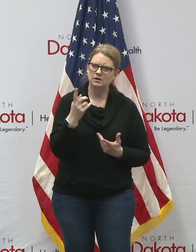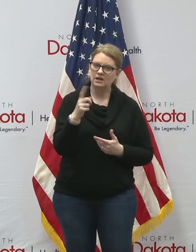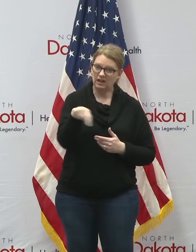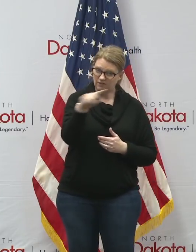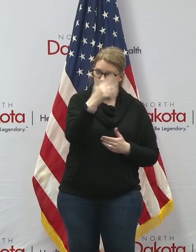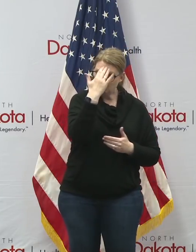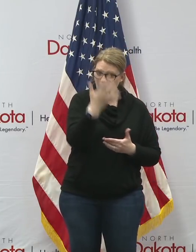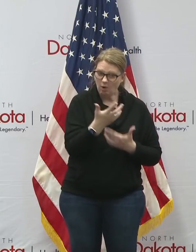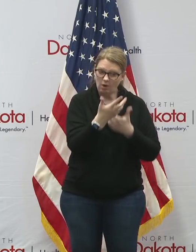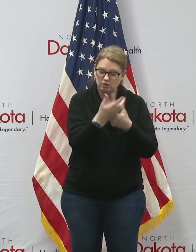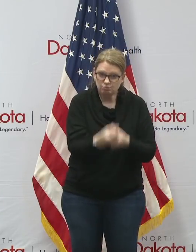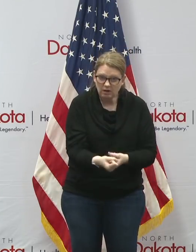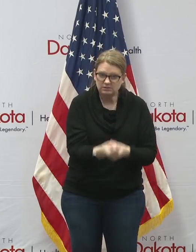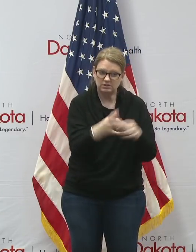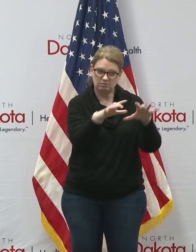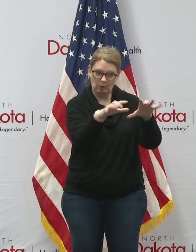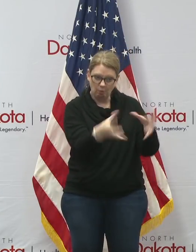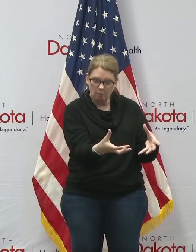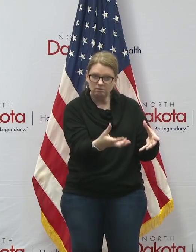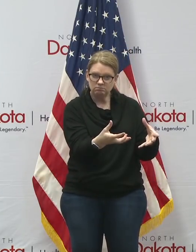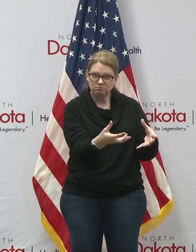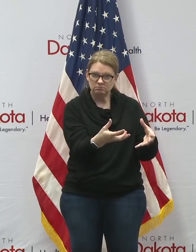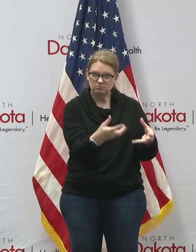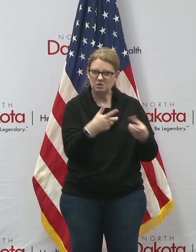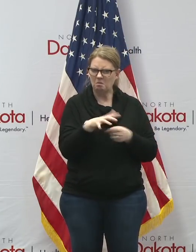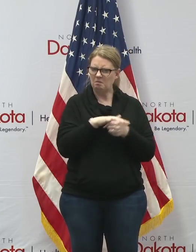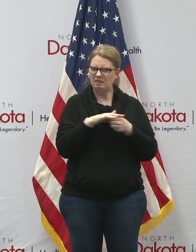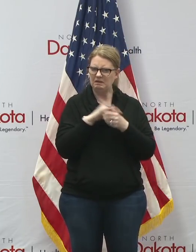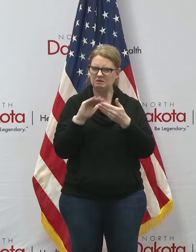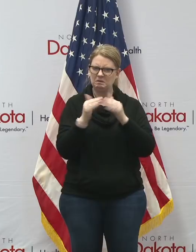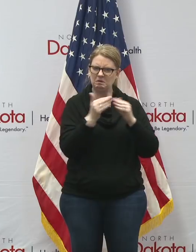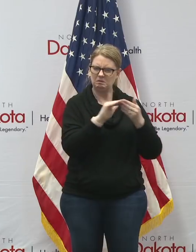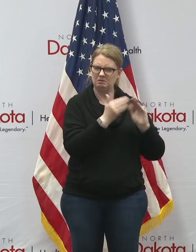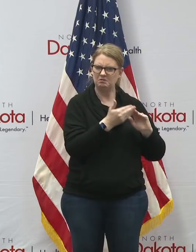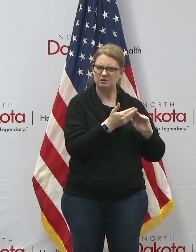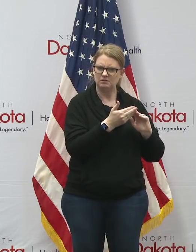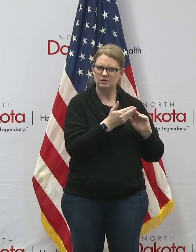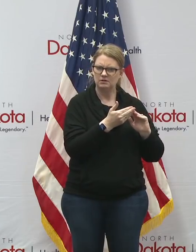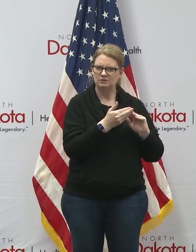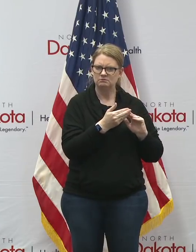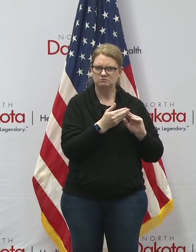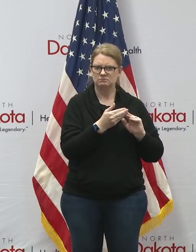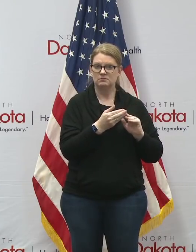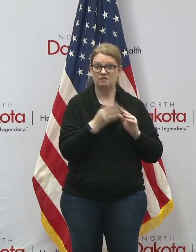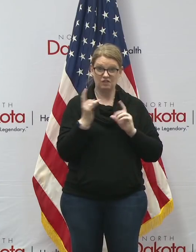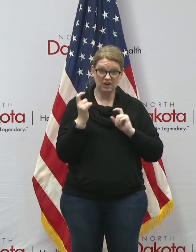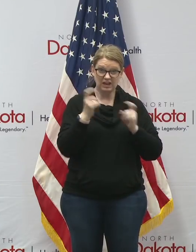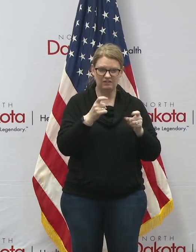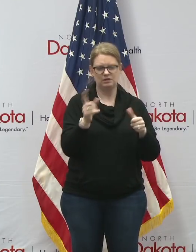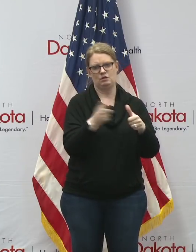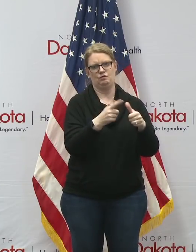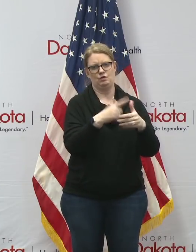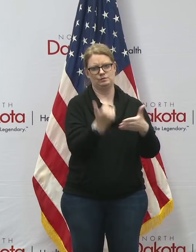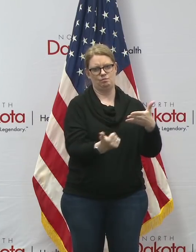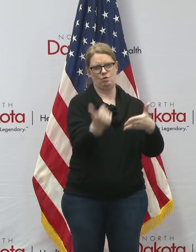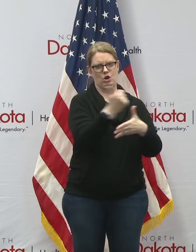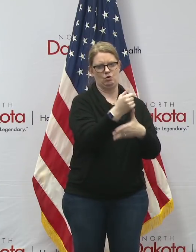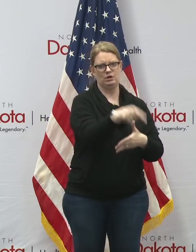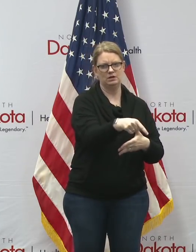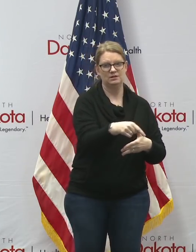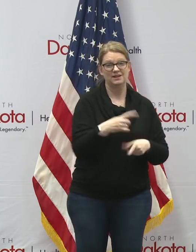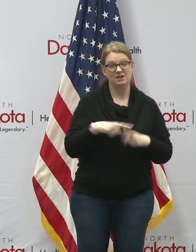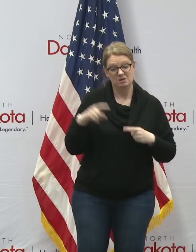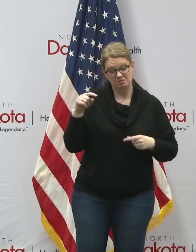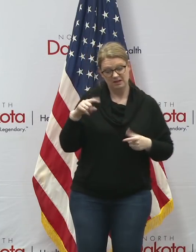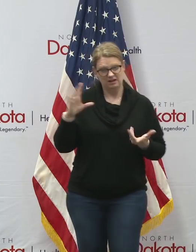organizations in your community uh which are responding they should be your first priority for giving unfortunately in crisis